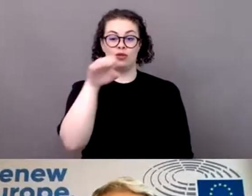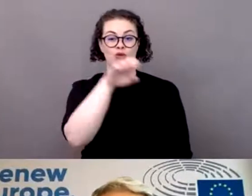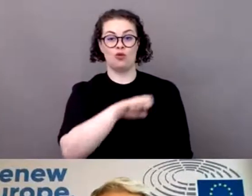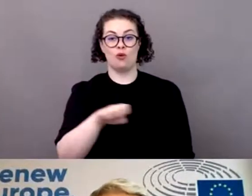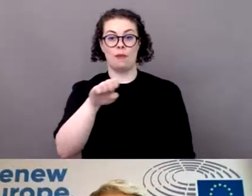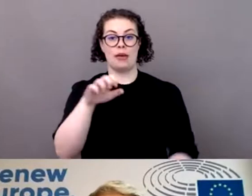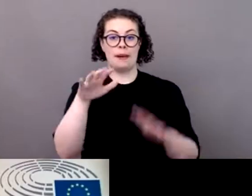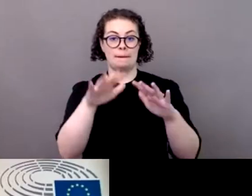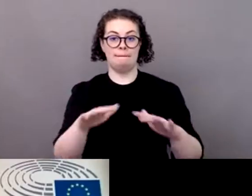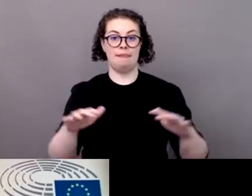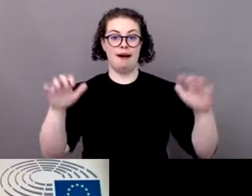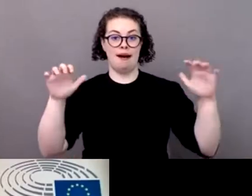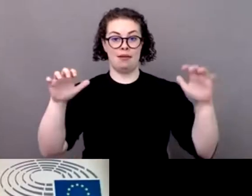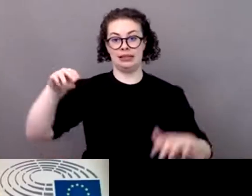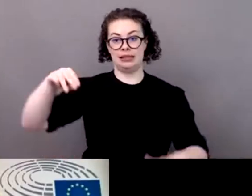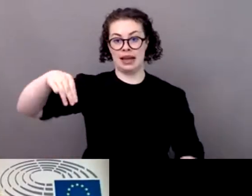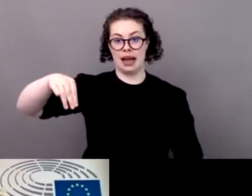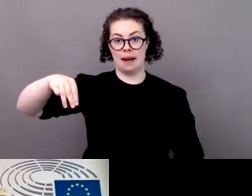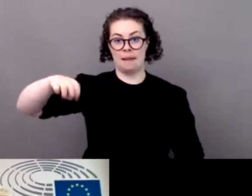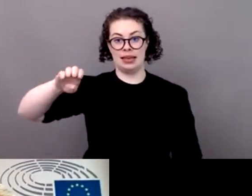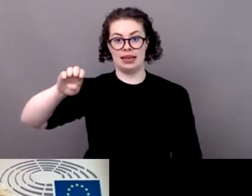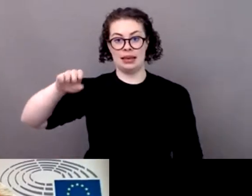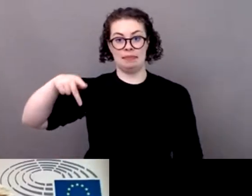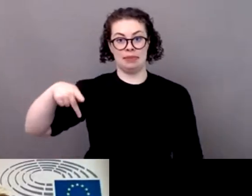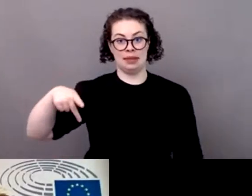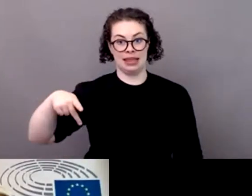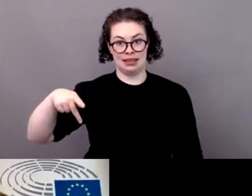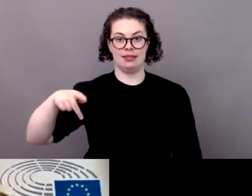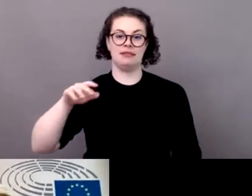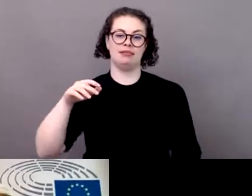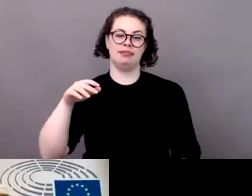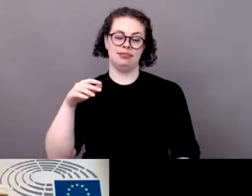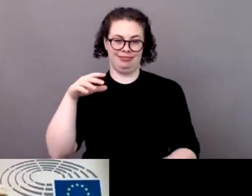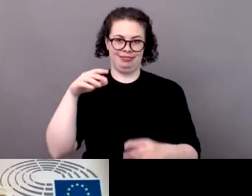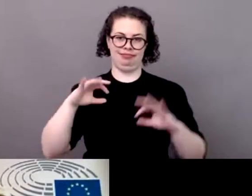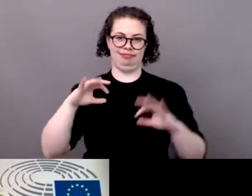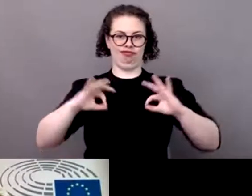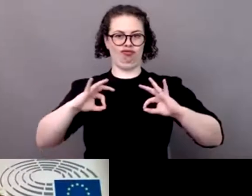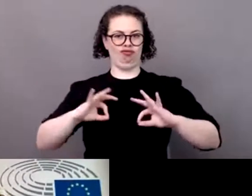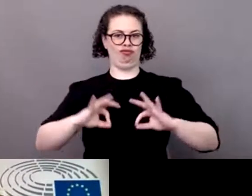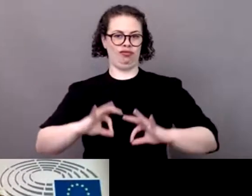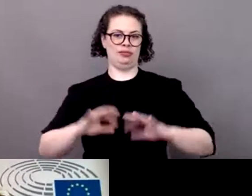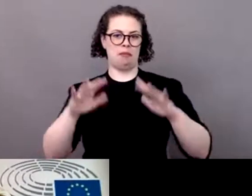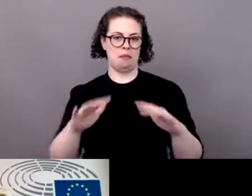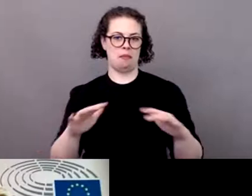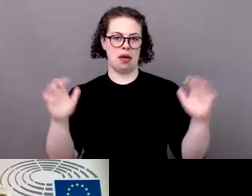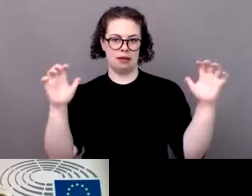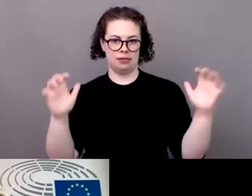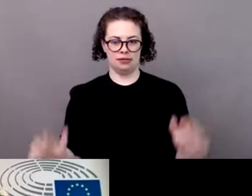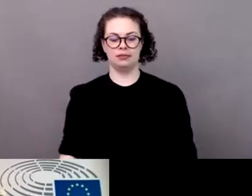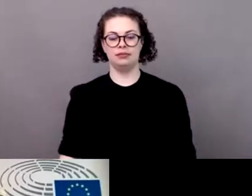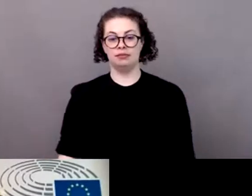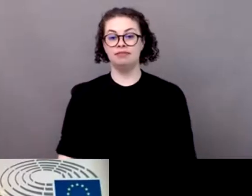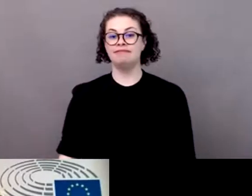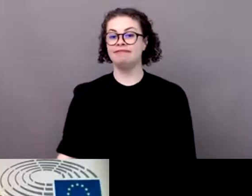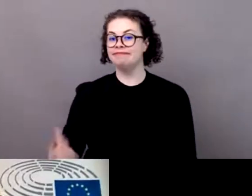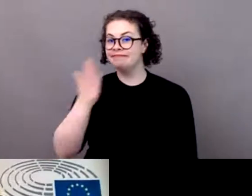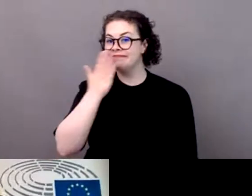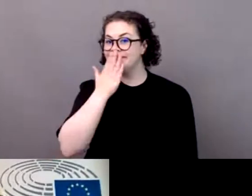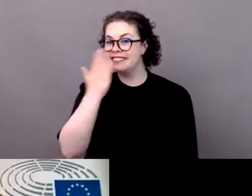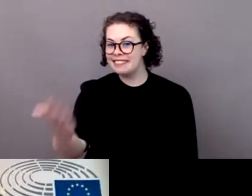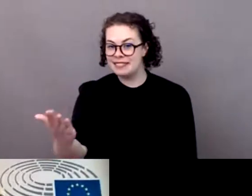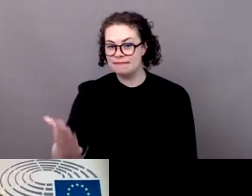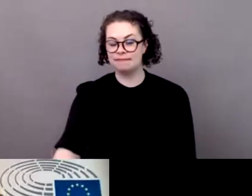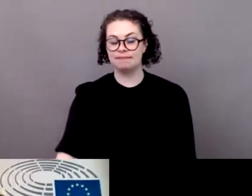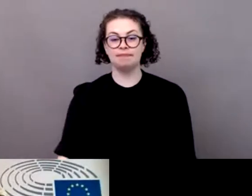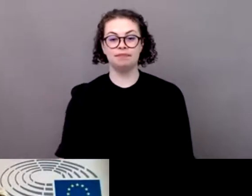the floor is yours thank you thank you very much i would like to to start by